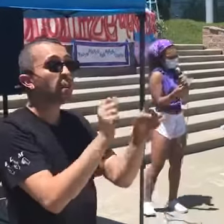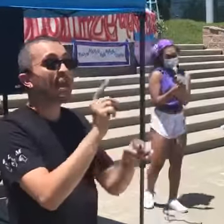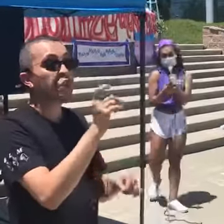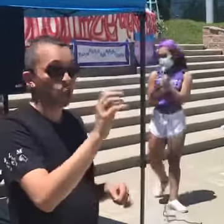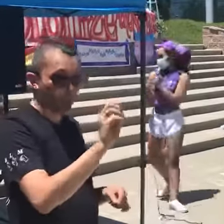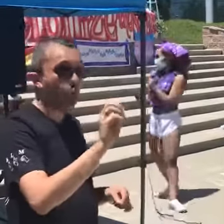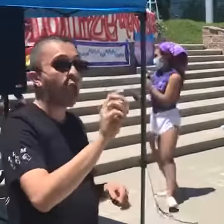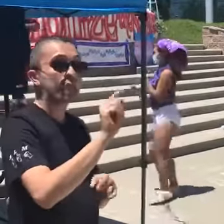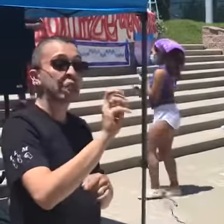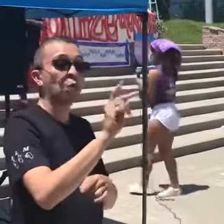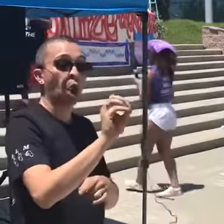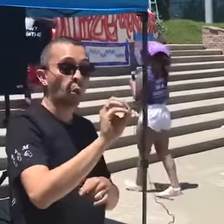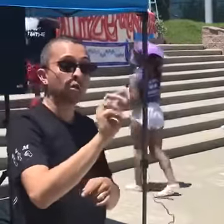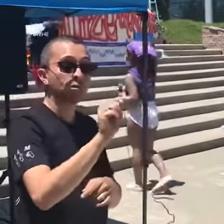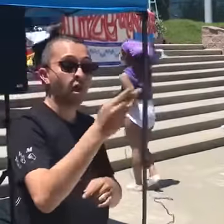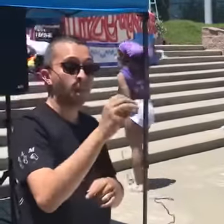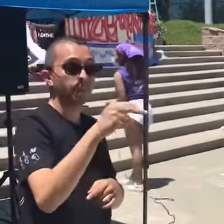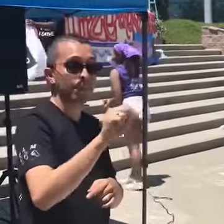County Jail.